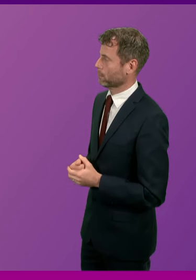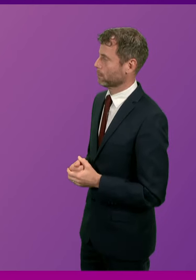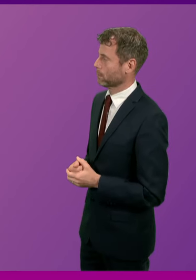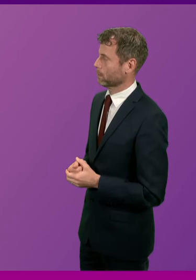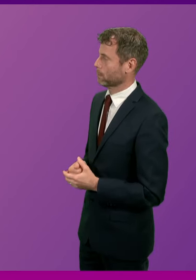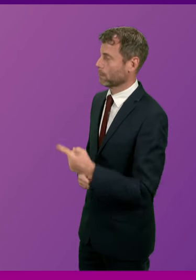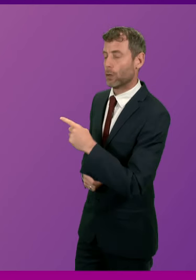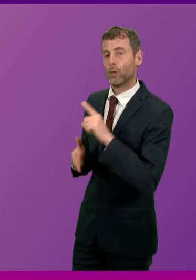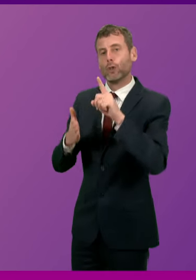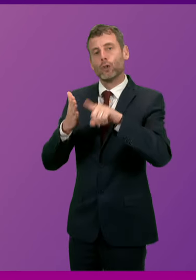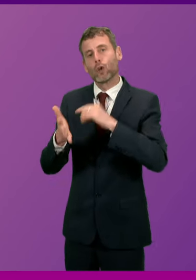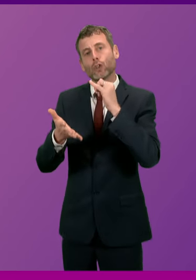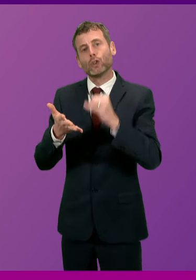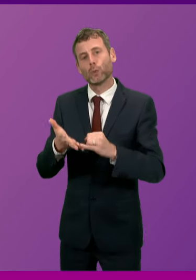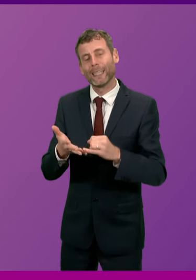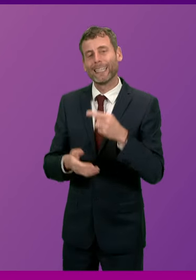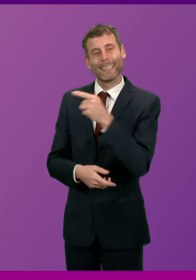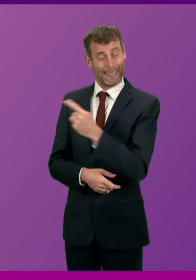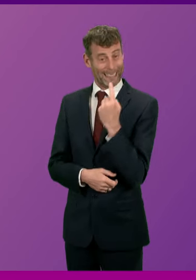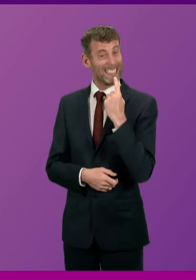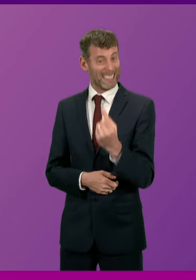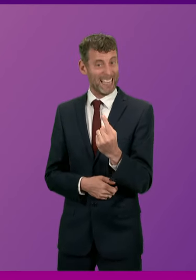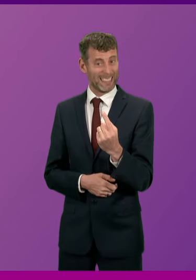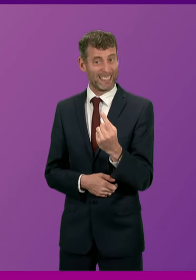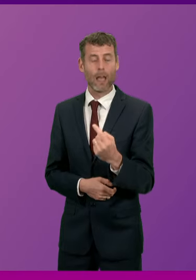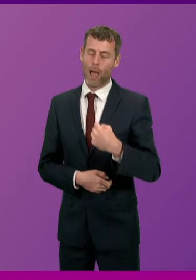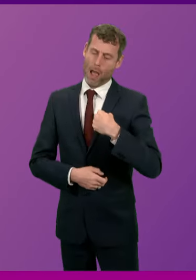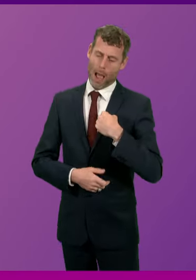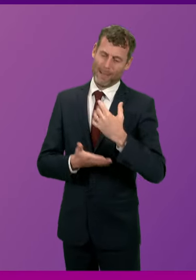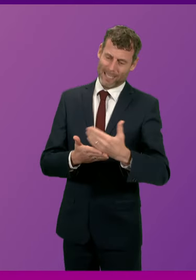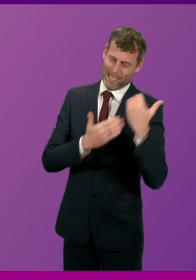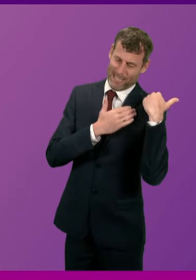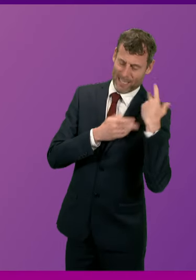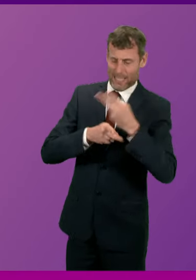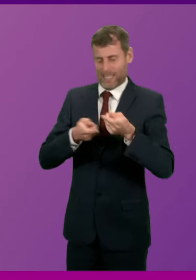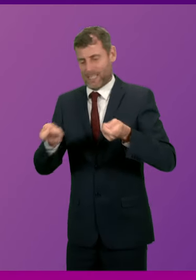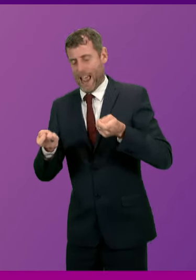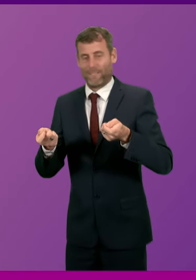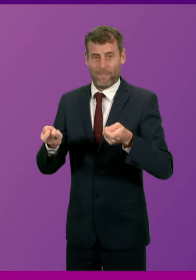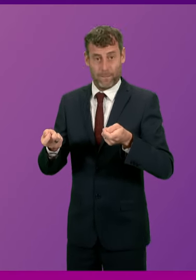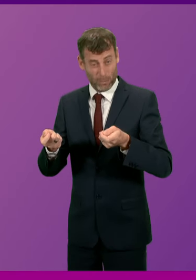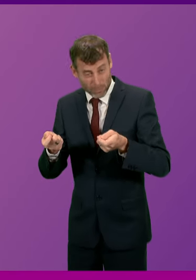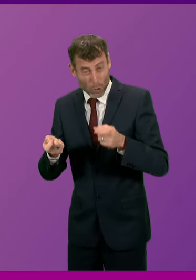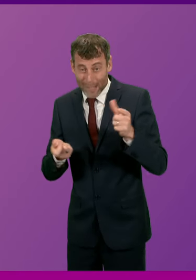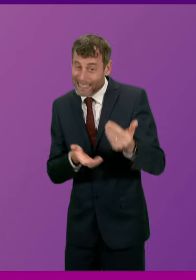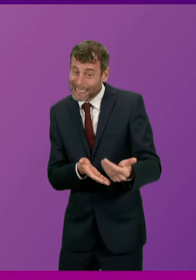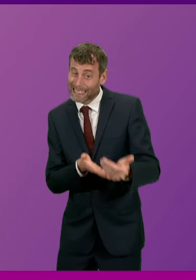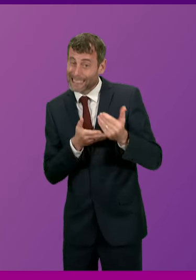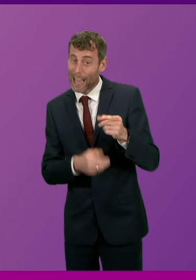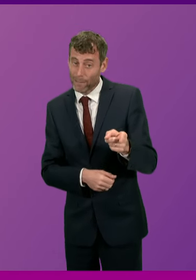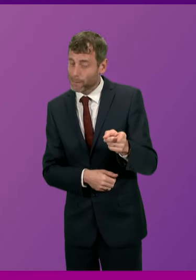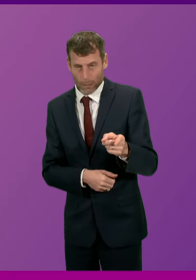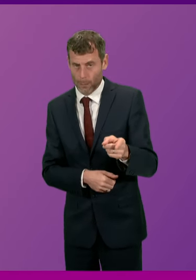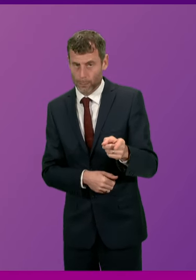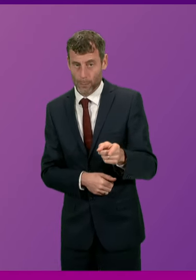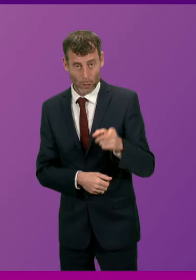John Swinney claimed he was a safe pair of hands. But even he must accept the shambles he has